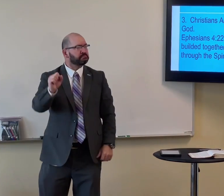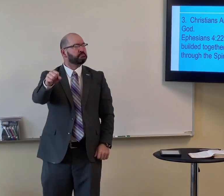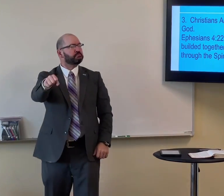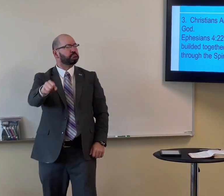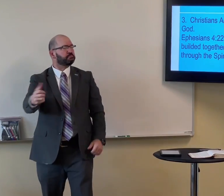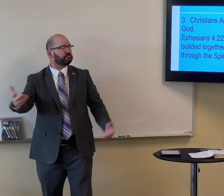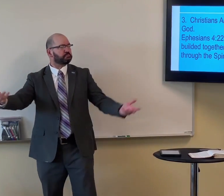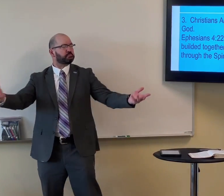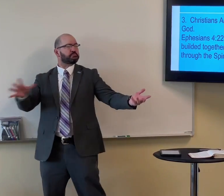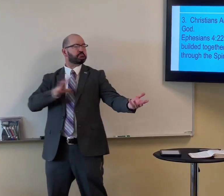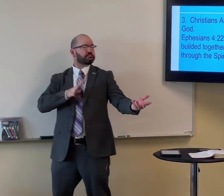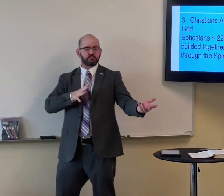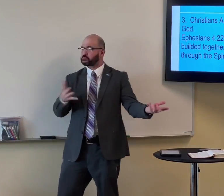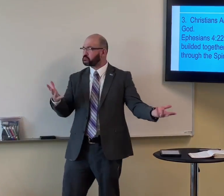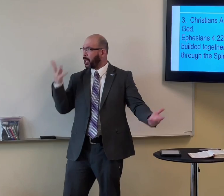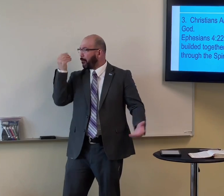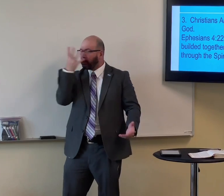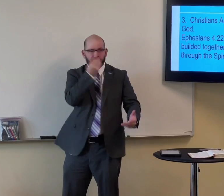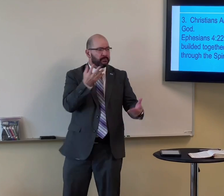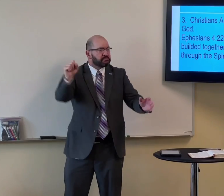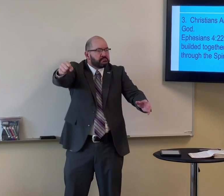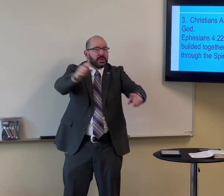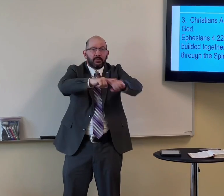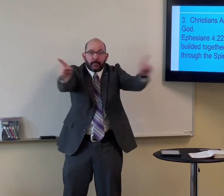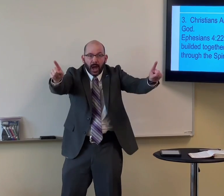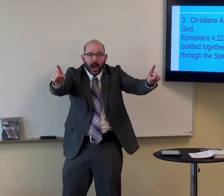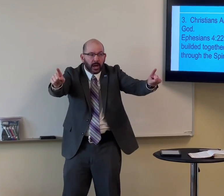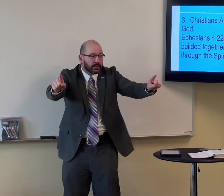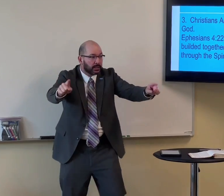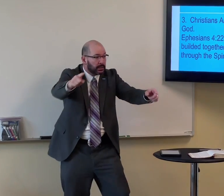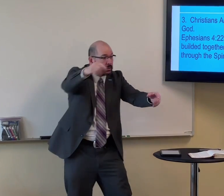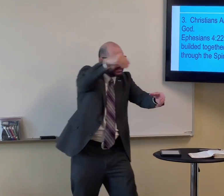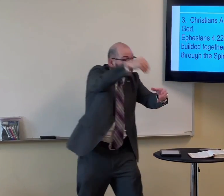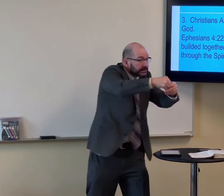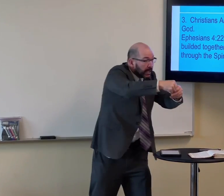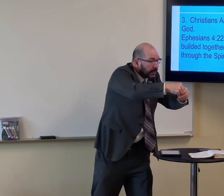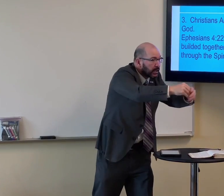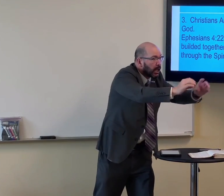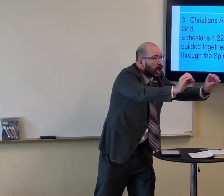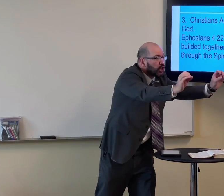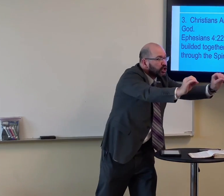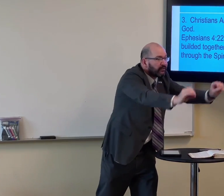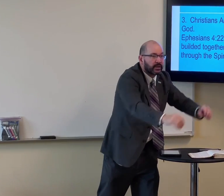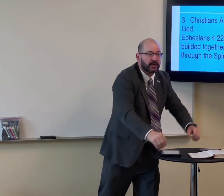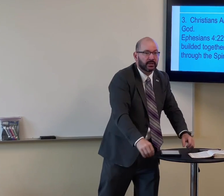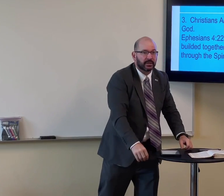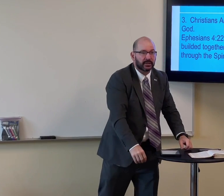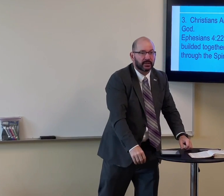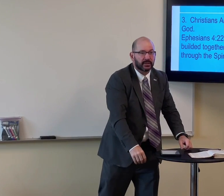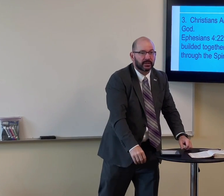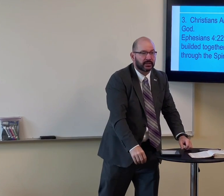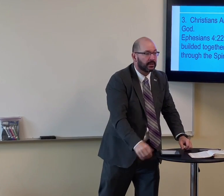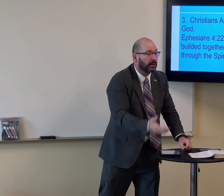yeah they're they're both beautiful you know I mean the built the outside of the building but inside there's not there's nothing in there